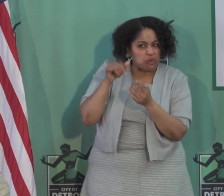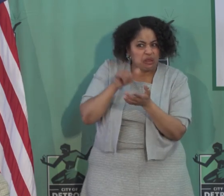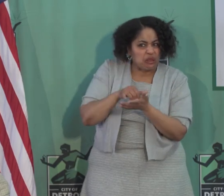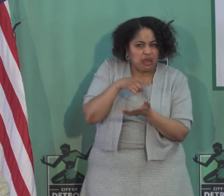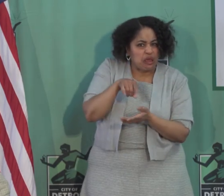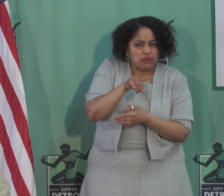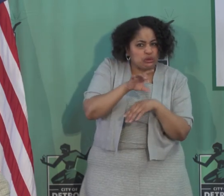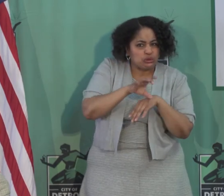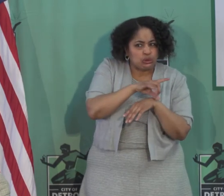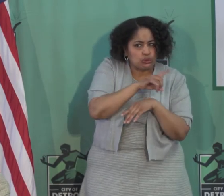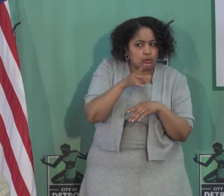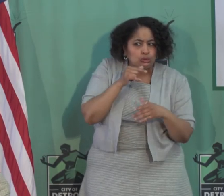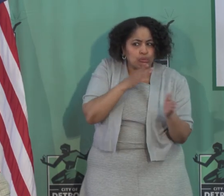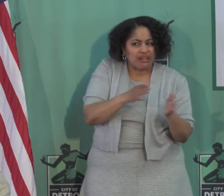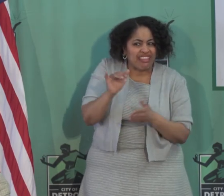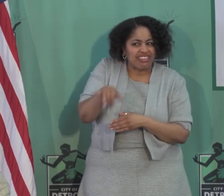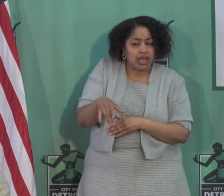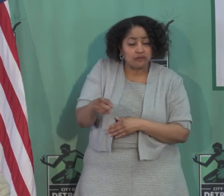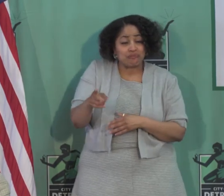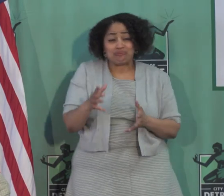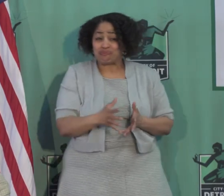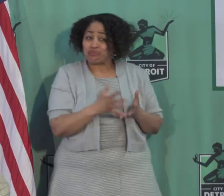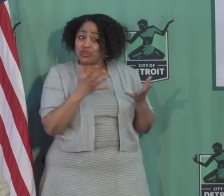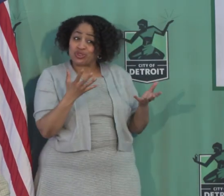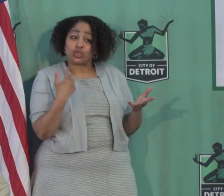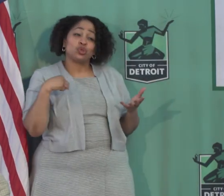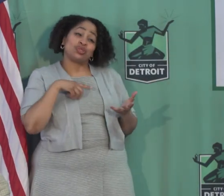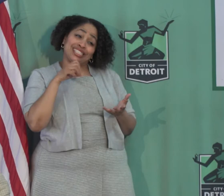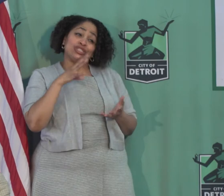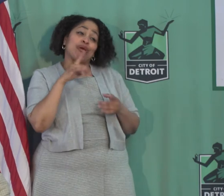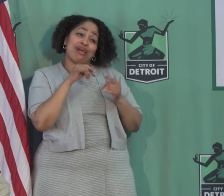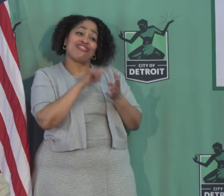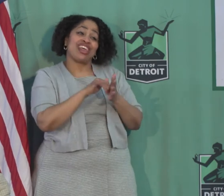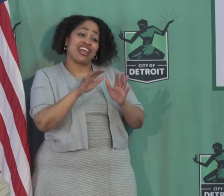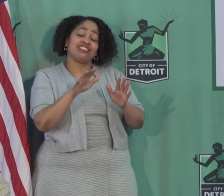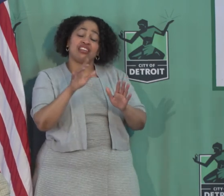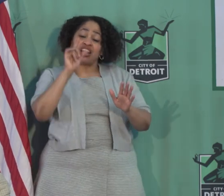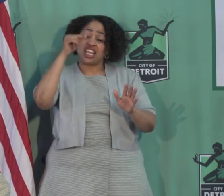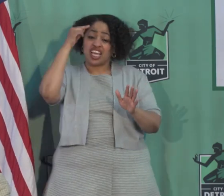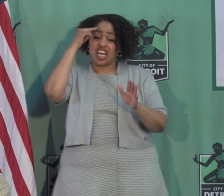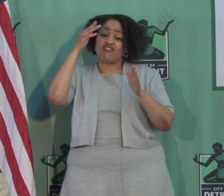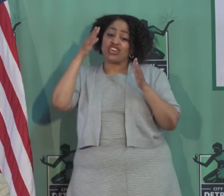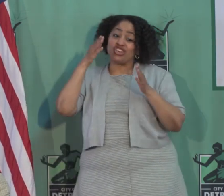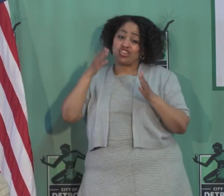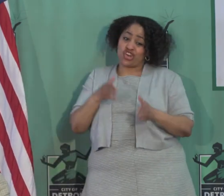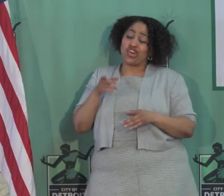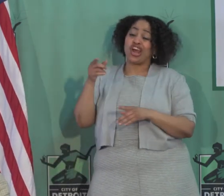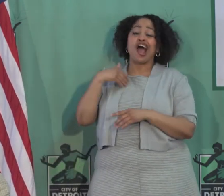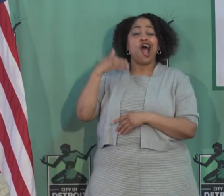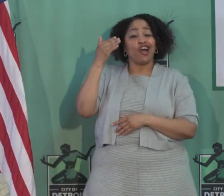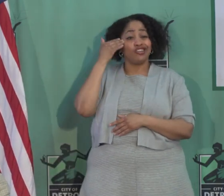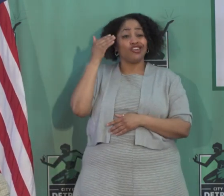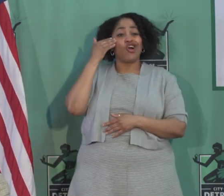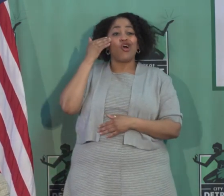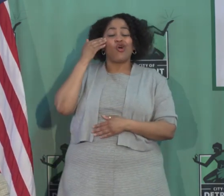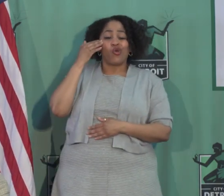establishments? So we need to talk about that. The governor, I know, is